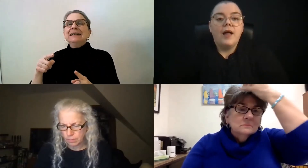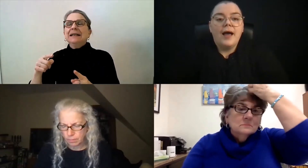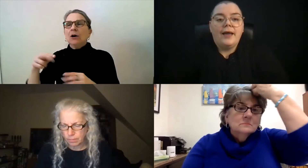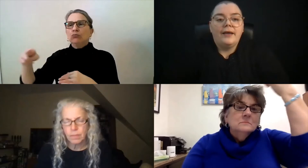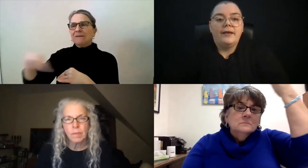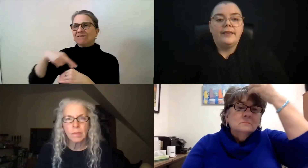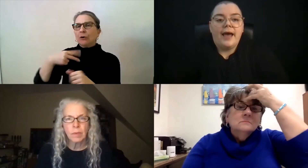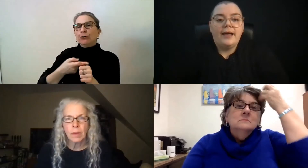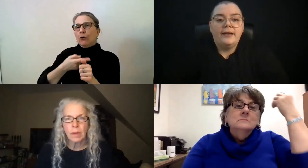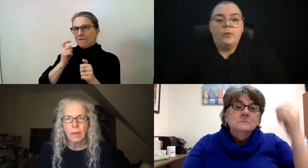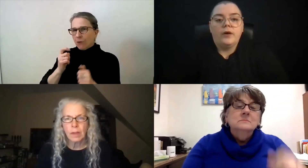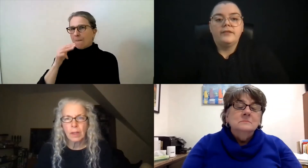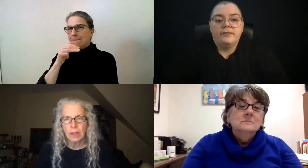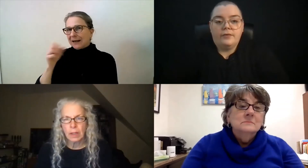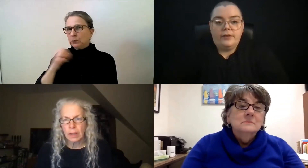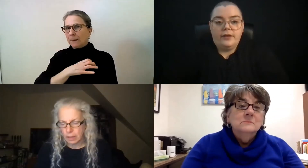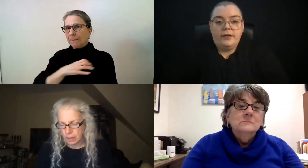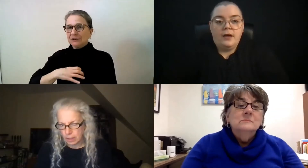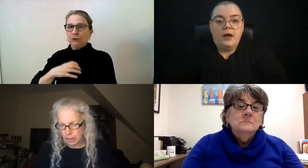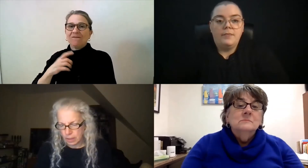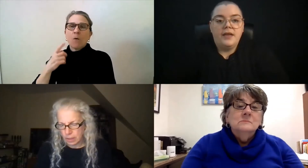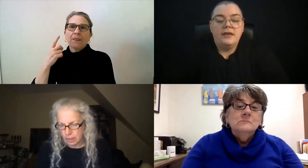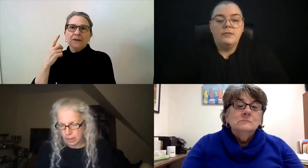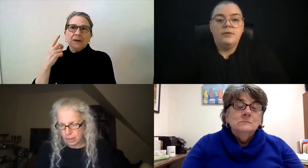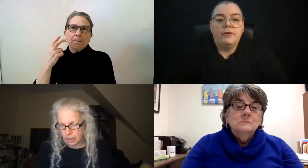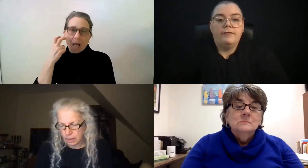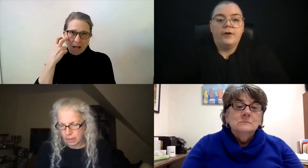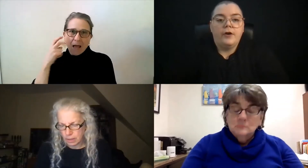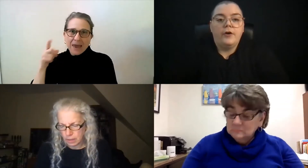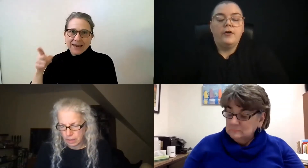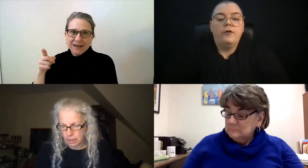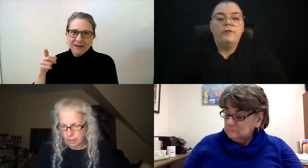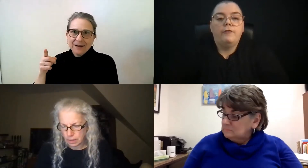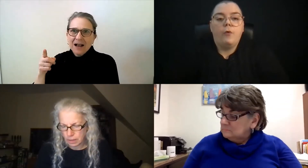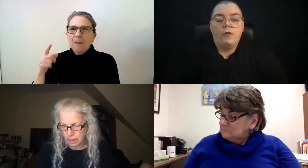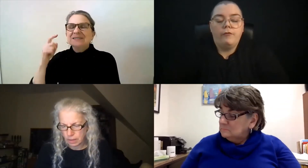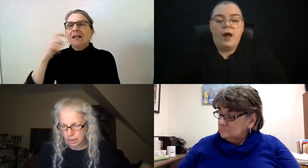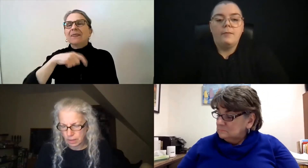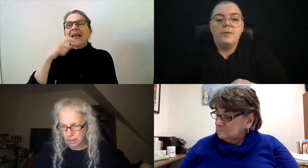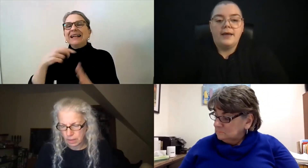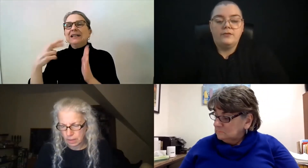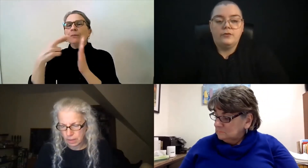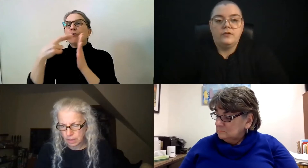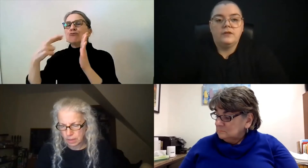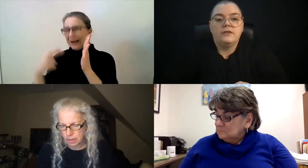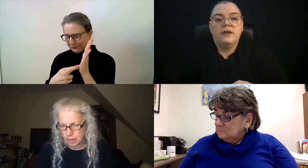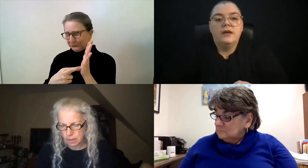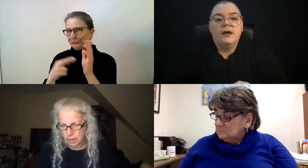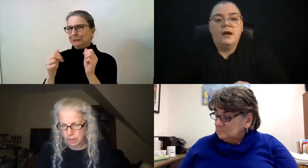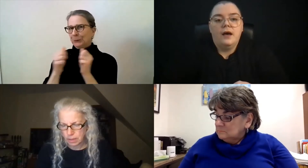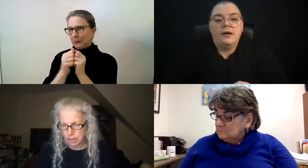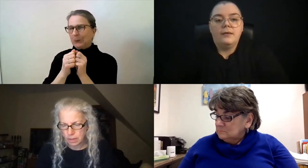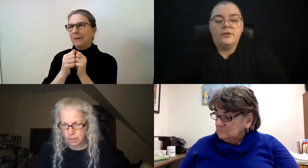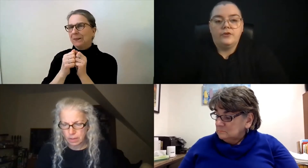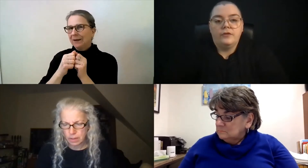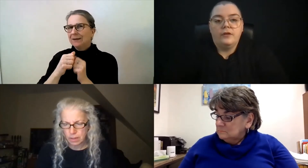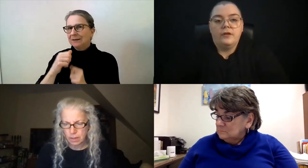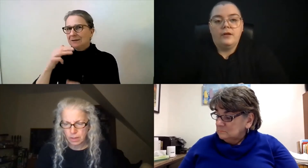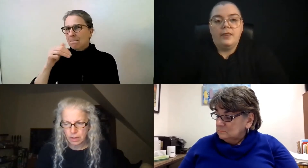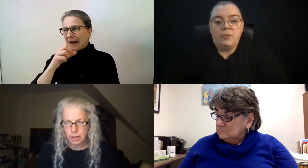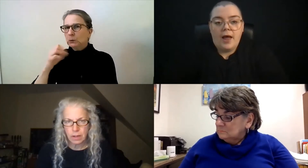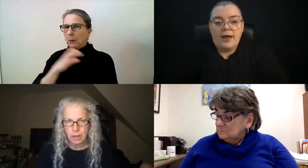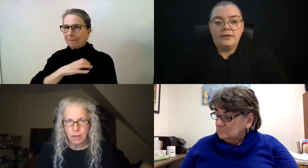DeafBlind, that works differently. They need to be referred from the Massachusetts Commission